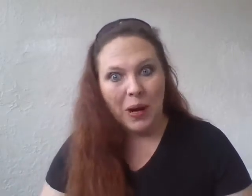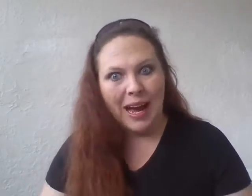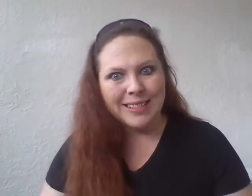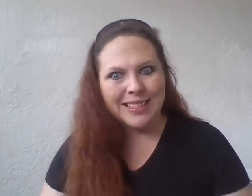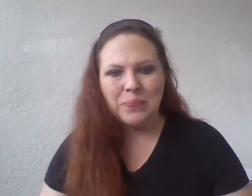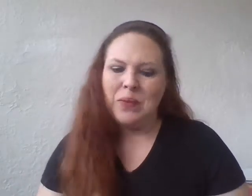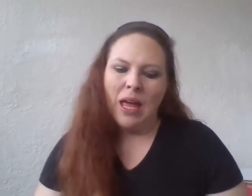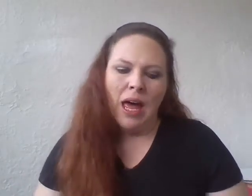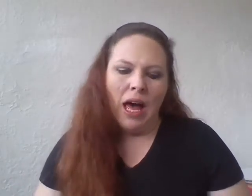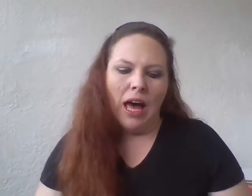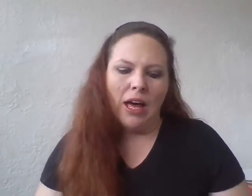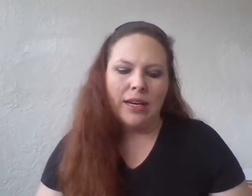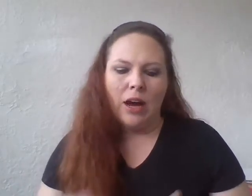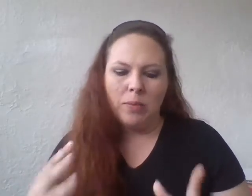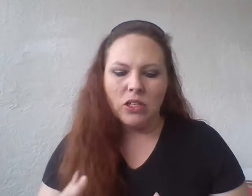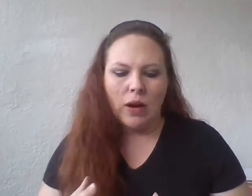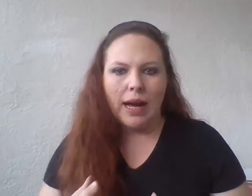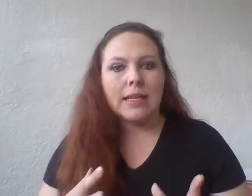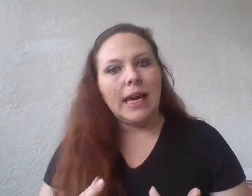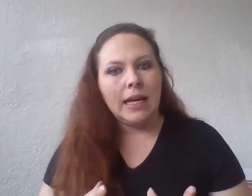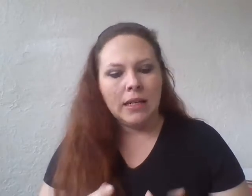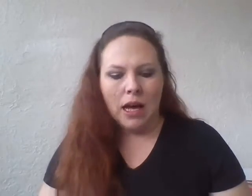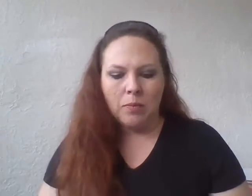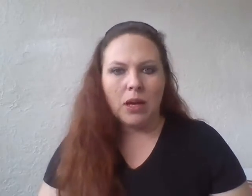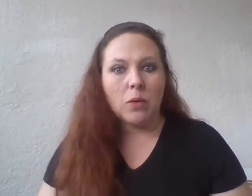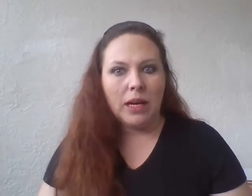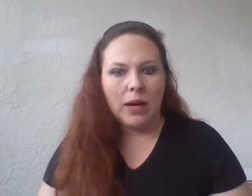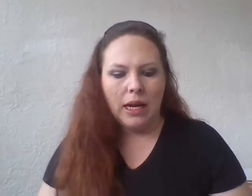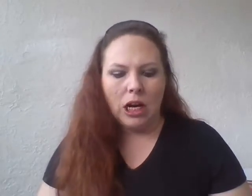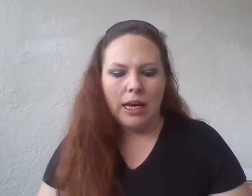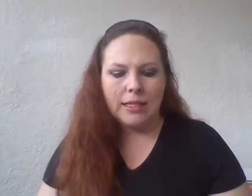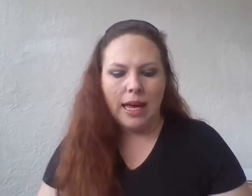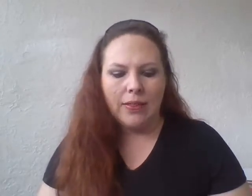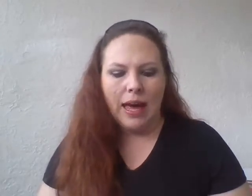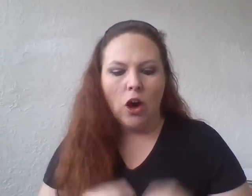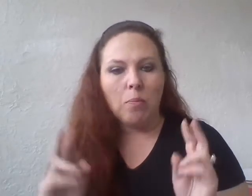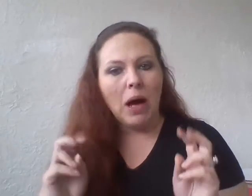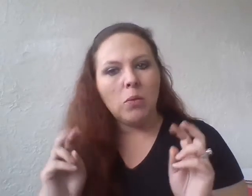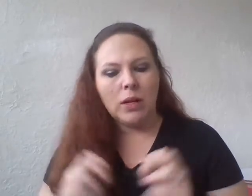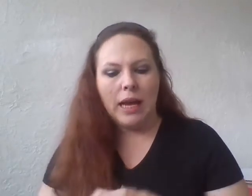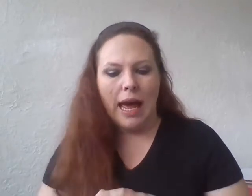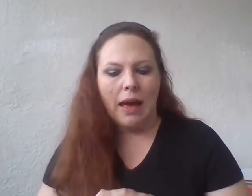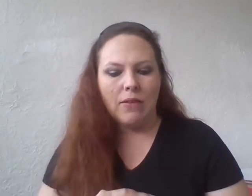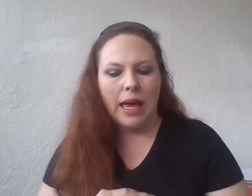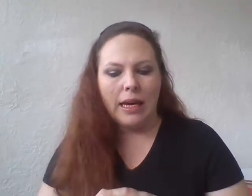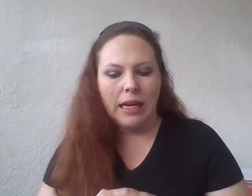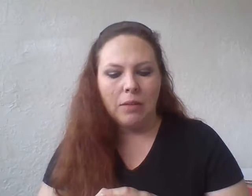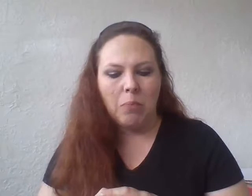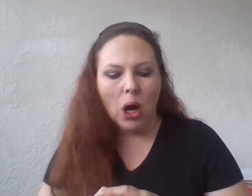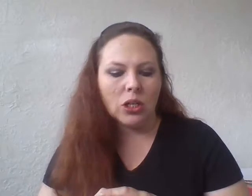Kratz. Now, Mr. Kratz, again, I'm going to reiterate here. He said that Obama wouldn't have any pardon